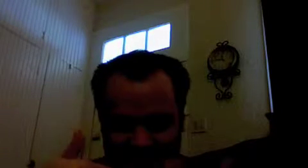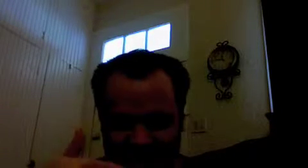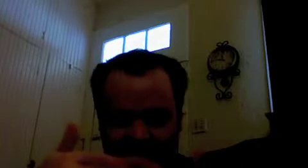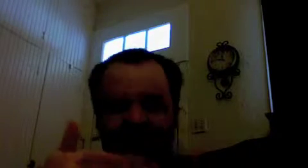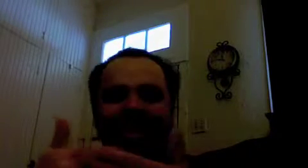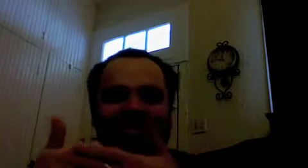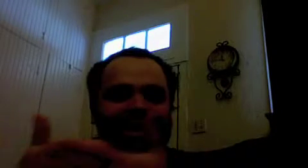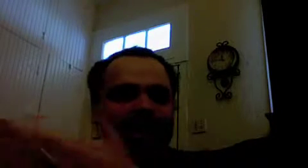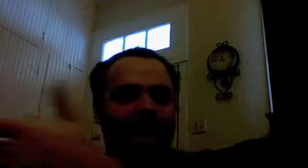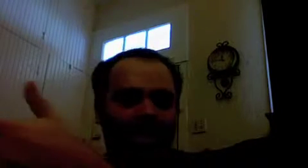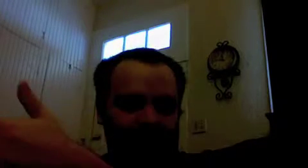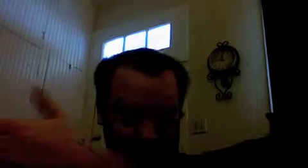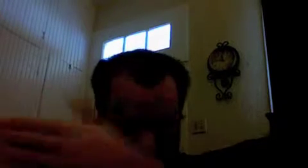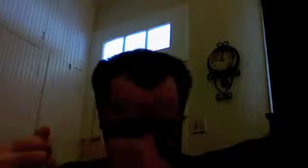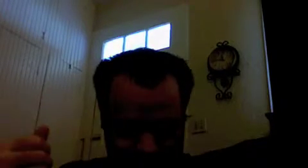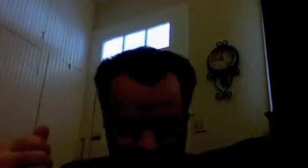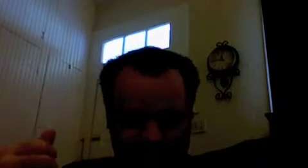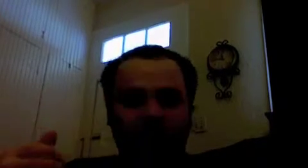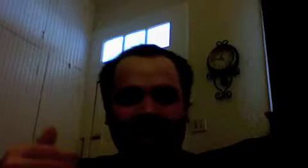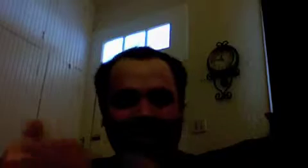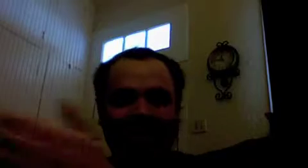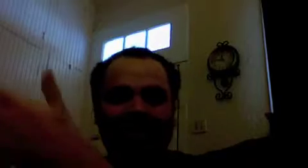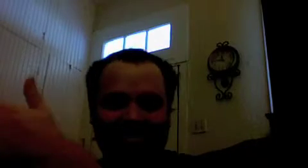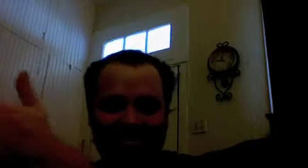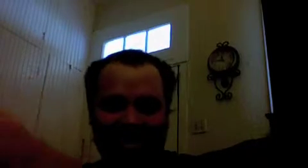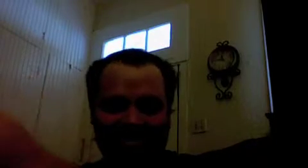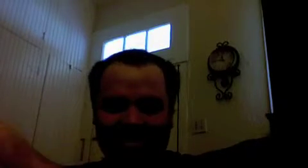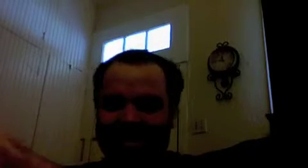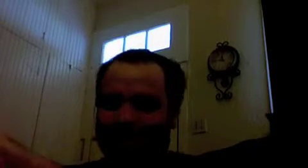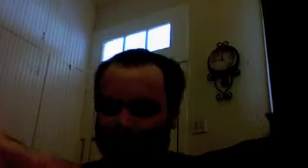that's in God right like that's that's um